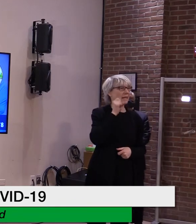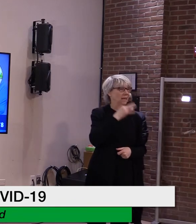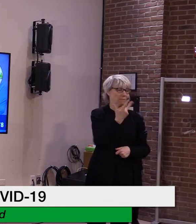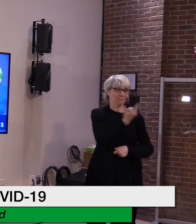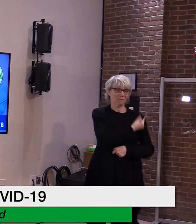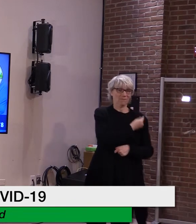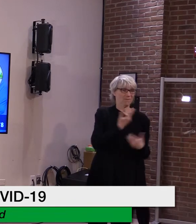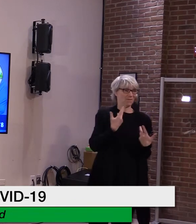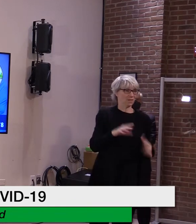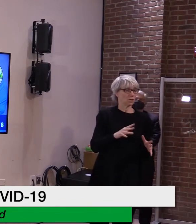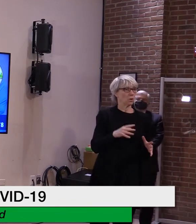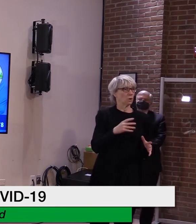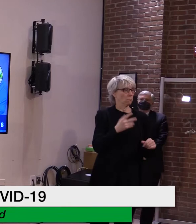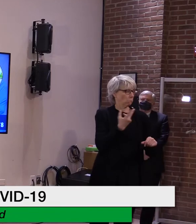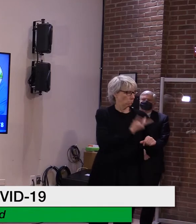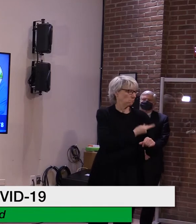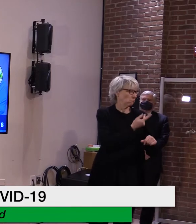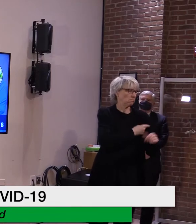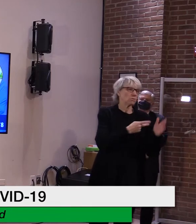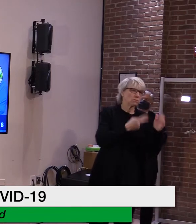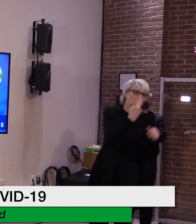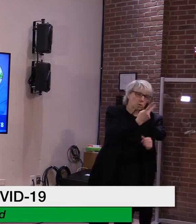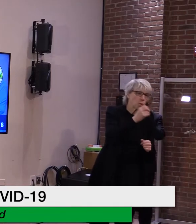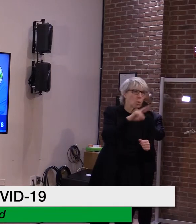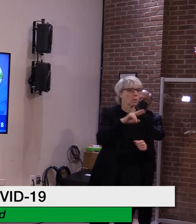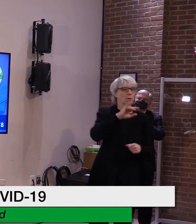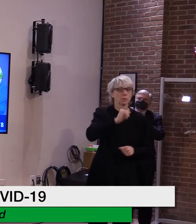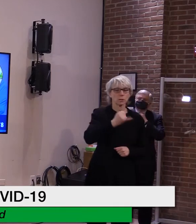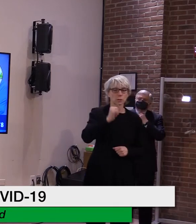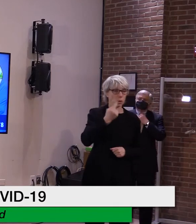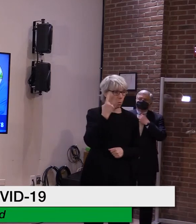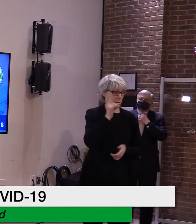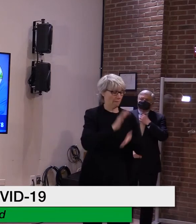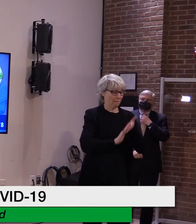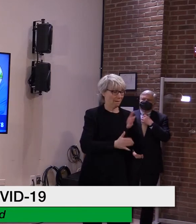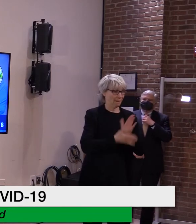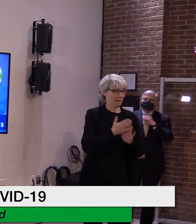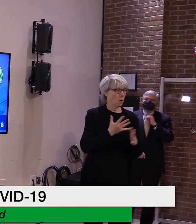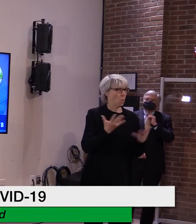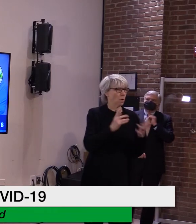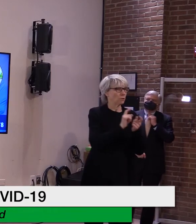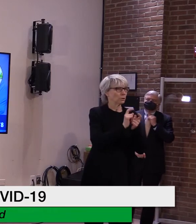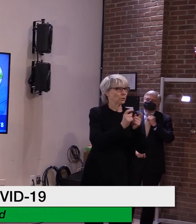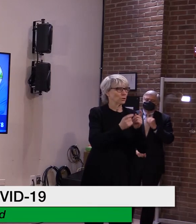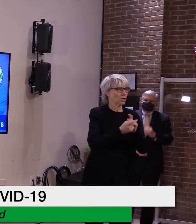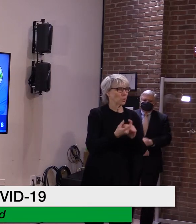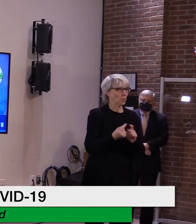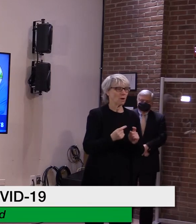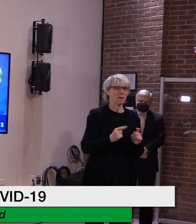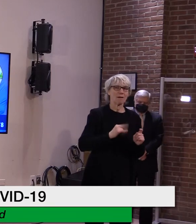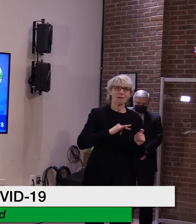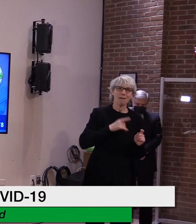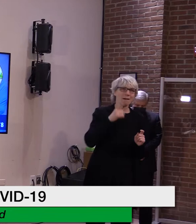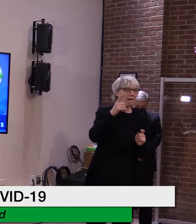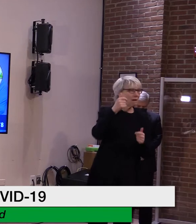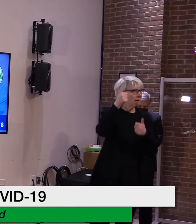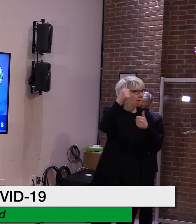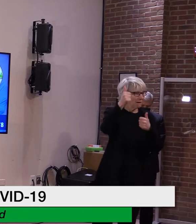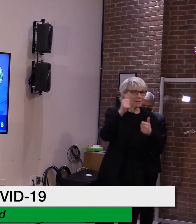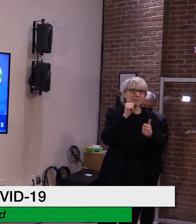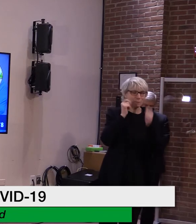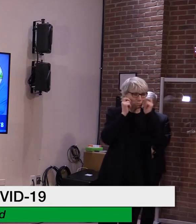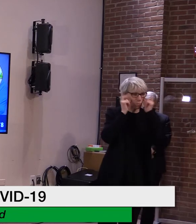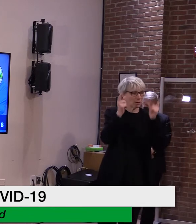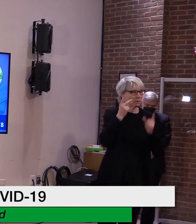I was happy to see it really shows Vermont is again, once again, ahead of the curve when it comes to